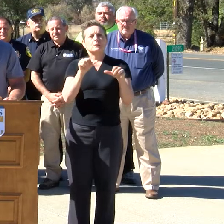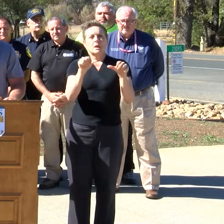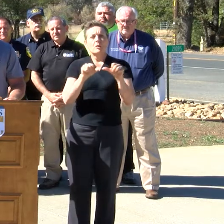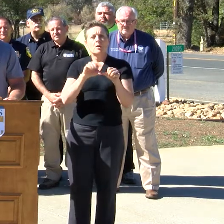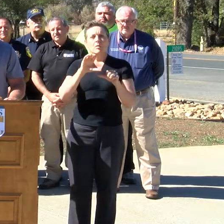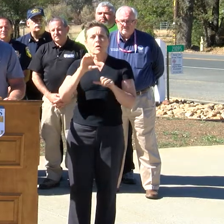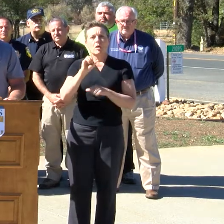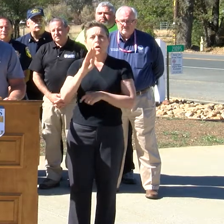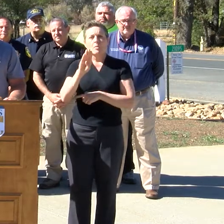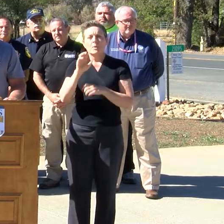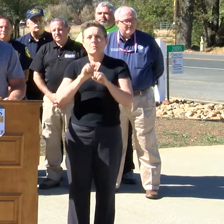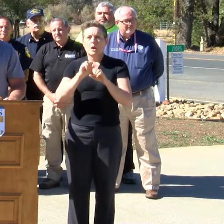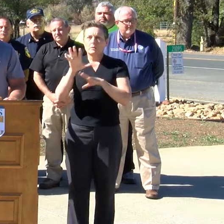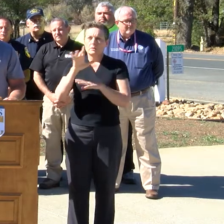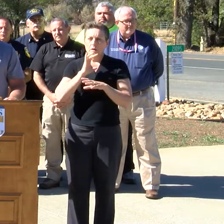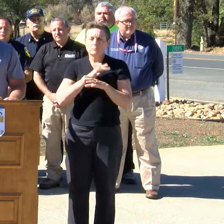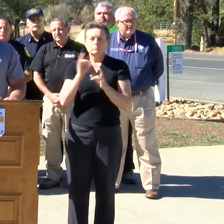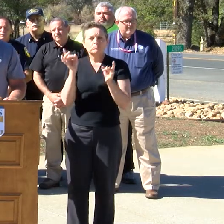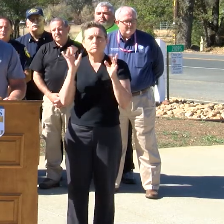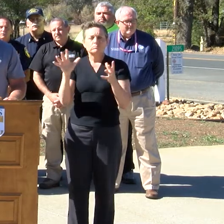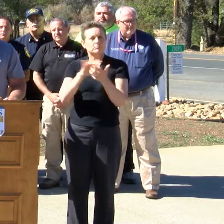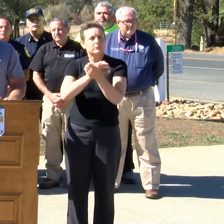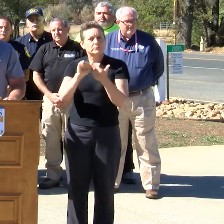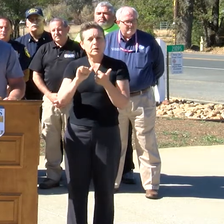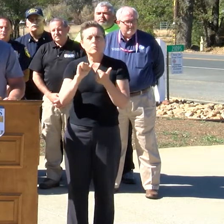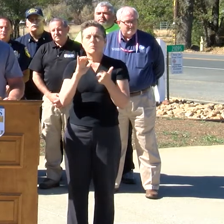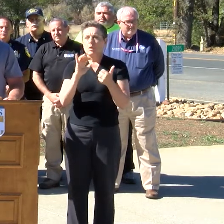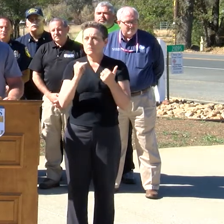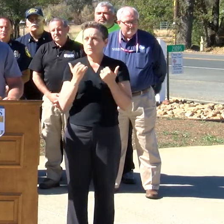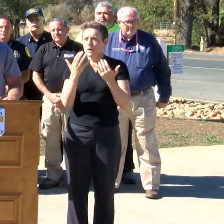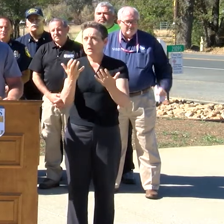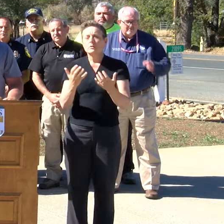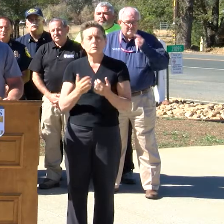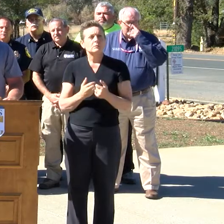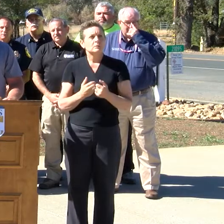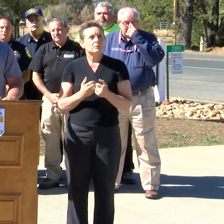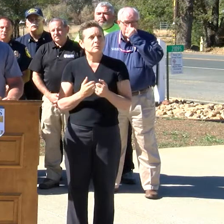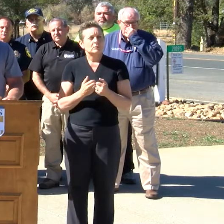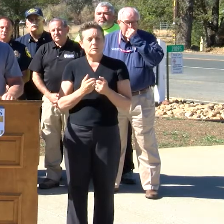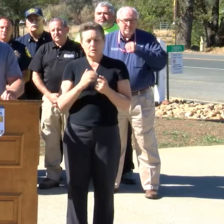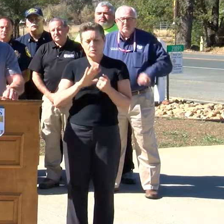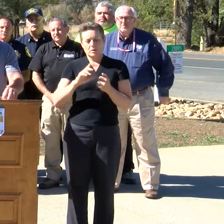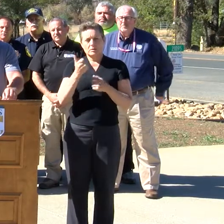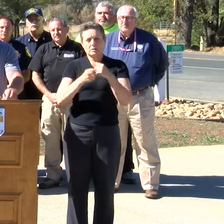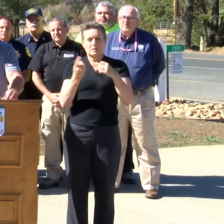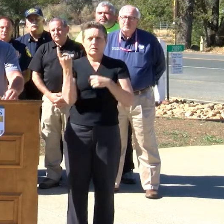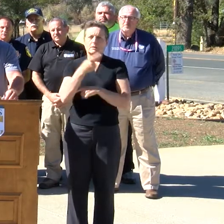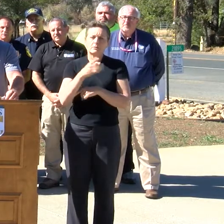Cobb Mountain that was heavily devastated by the fire a little over 10 days ago.